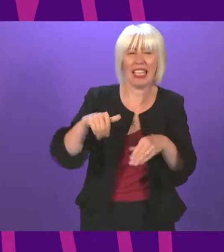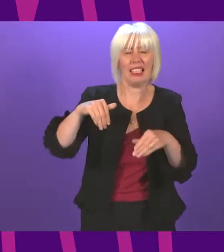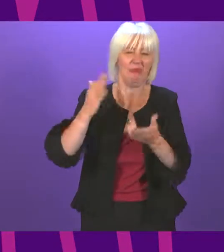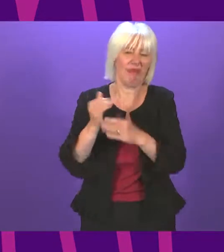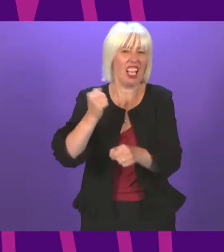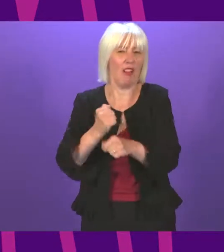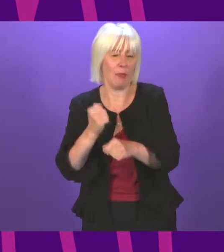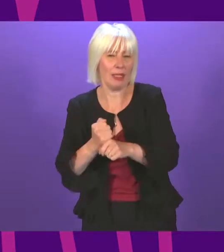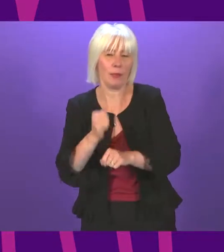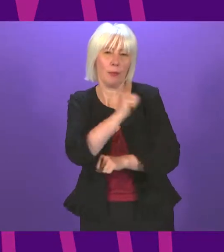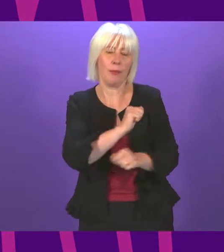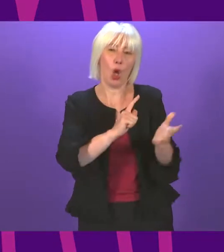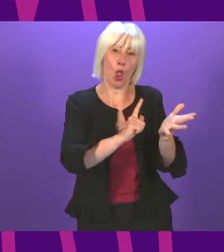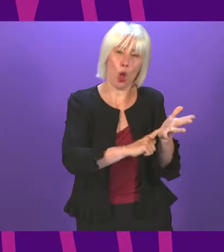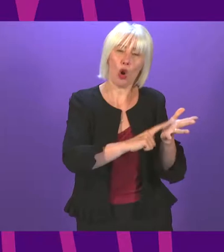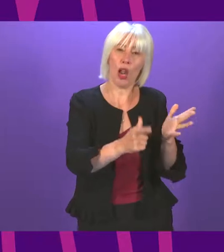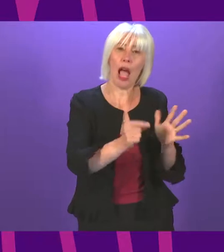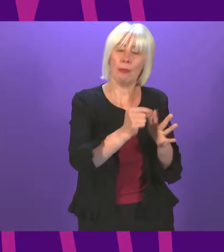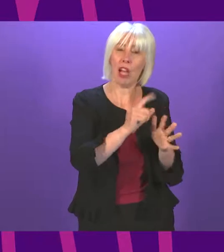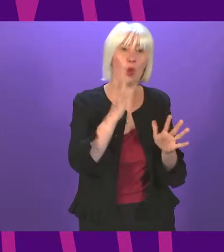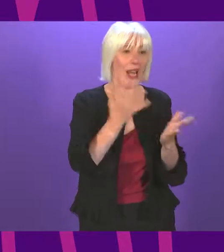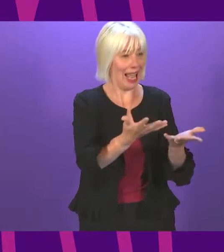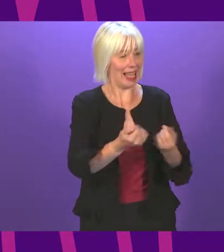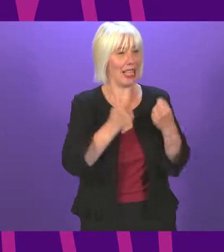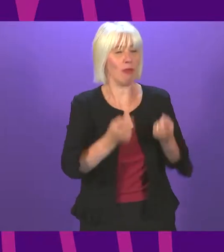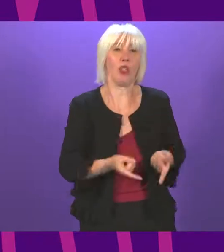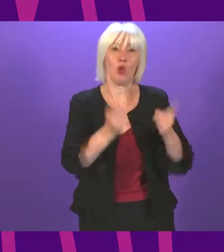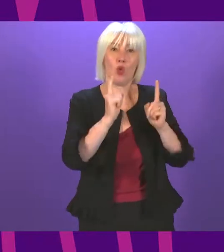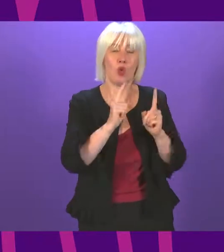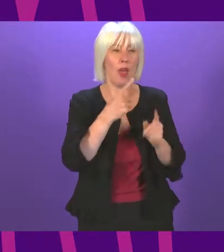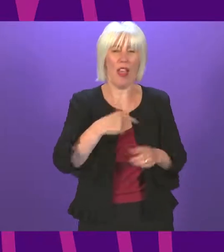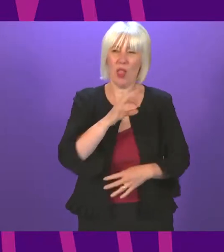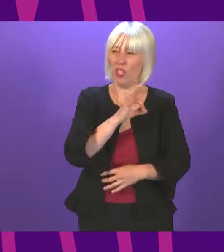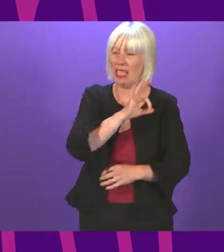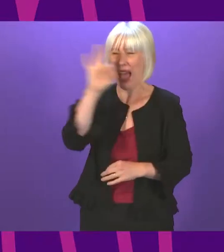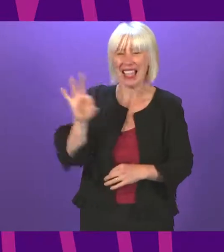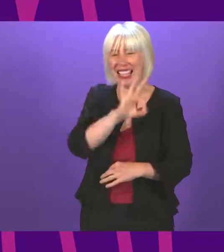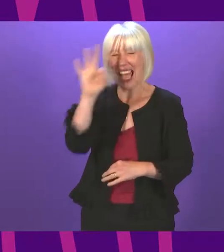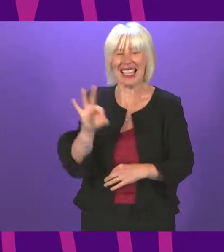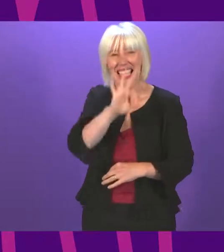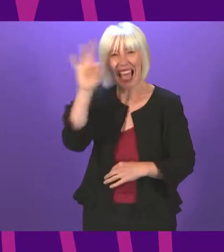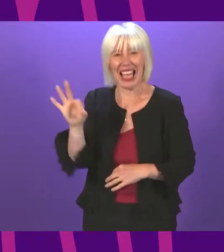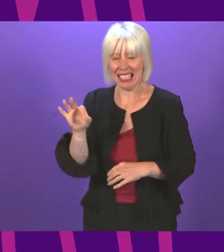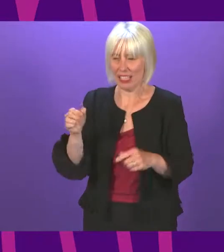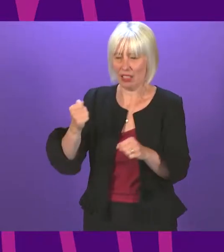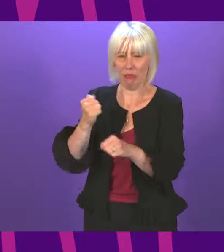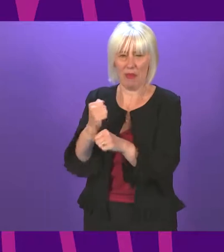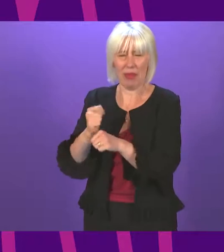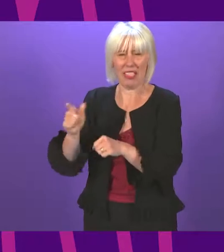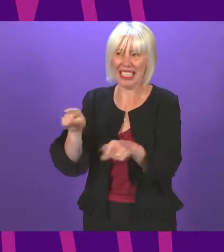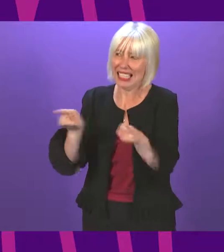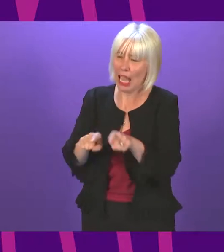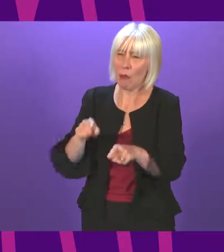Slater accepted ministerial positions in the government, they wanted to keep asking that same government questions at FMQs.